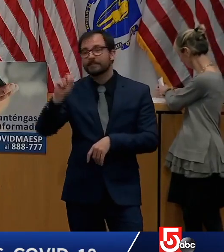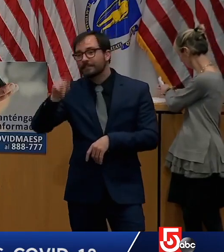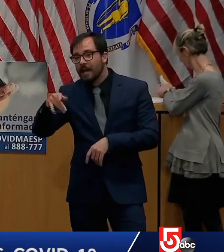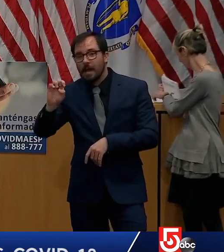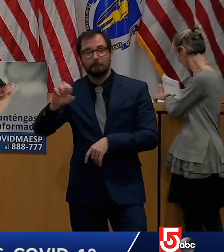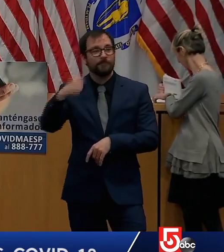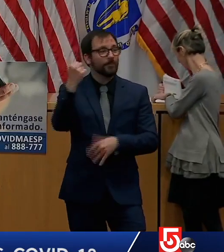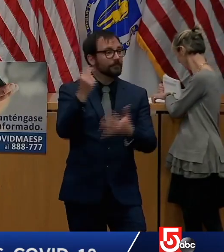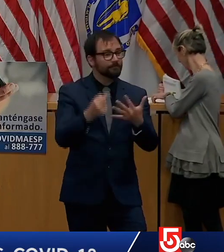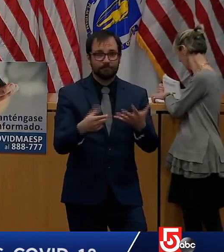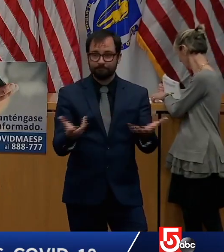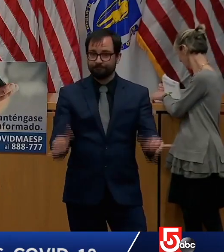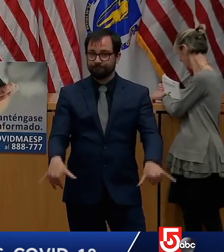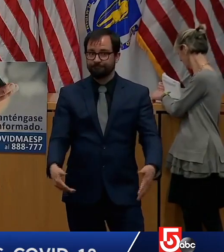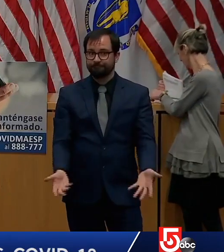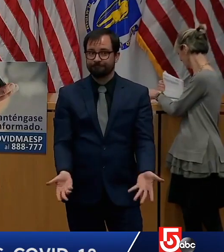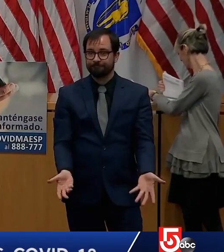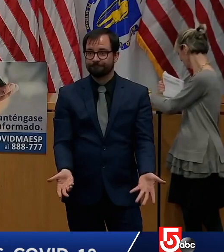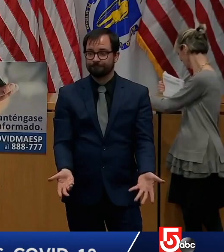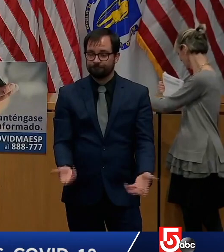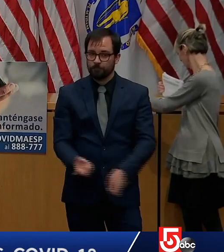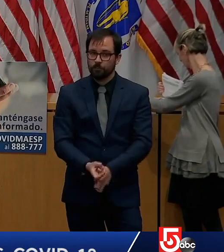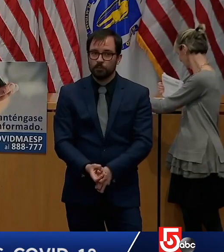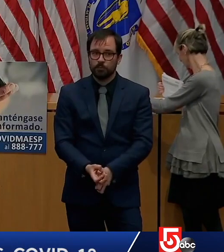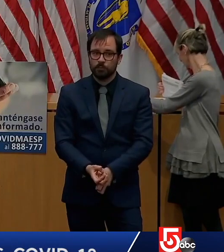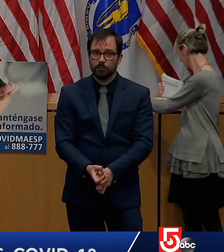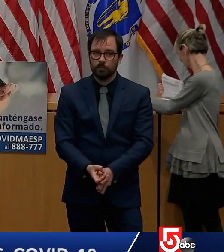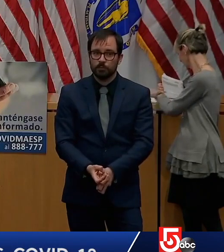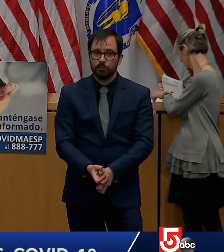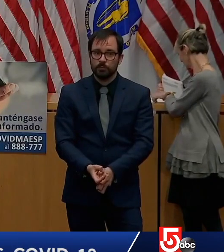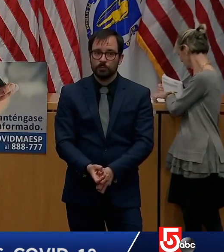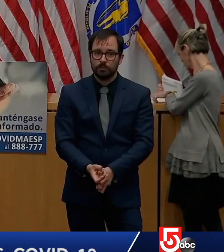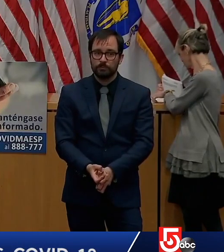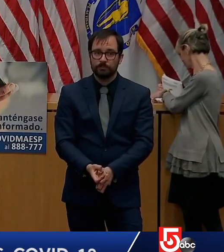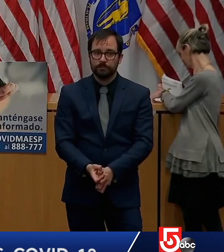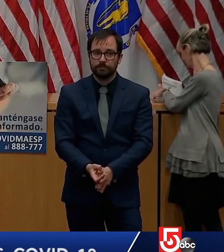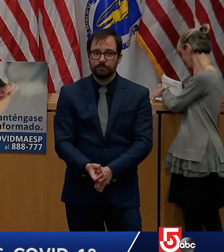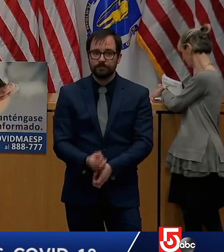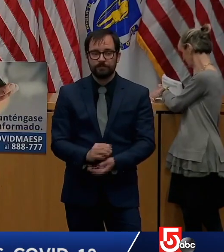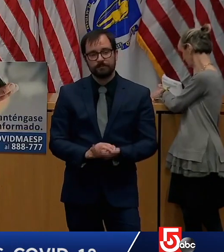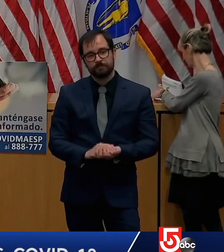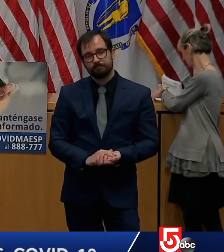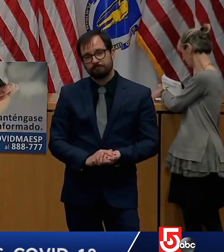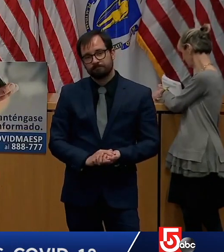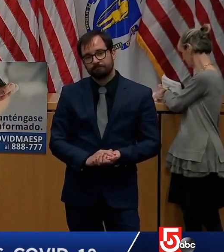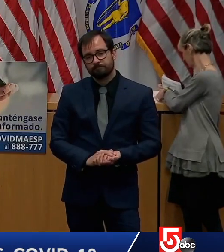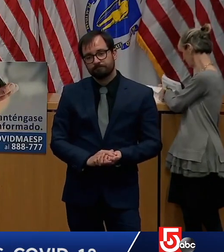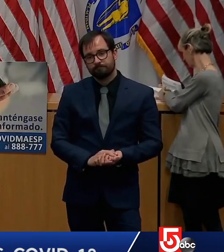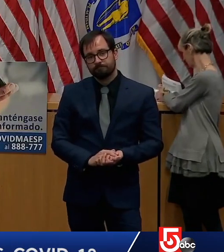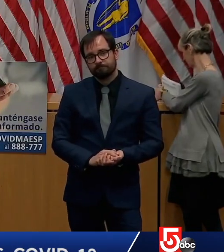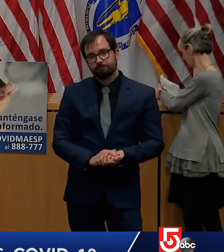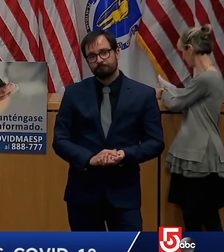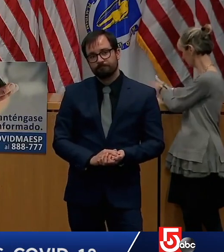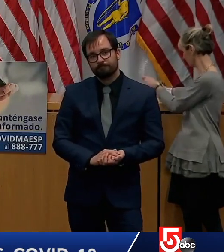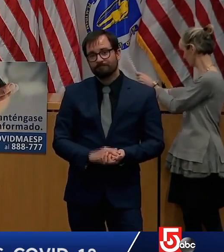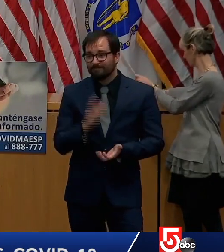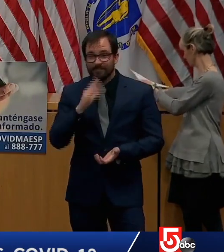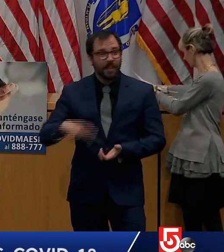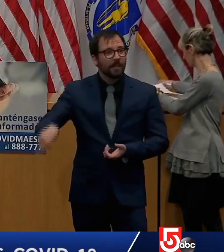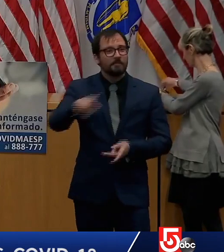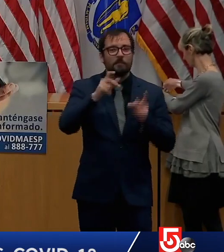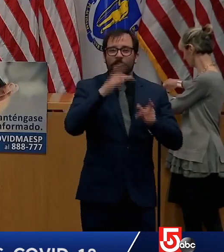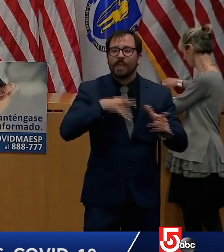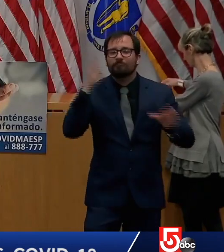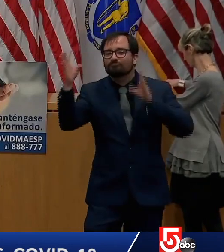I mean, anybody who's ever worked with anybody who's truly like, who likes public life, knows how much we like